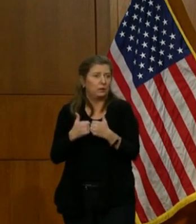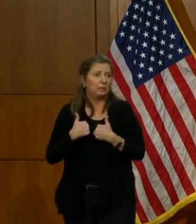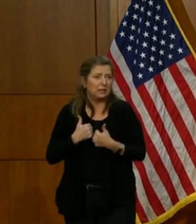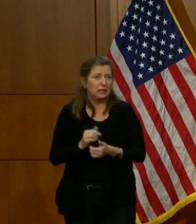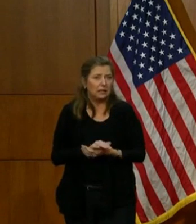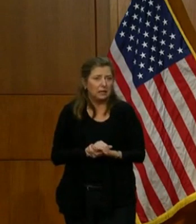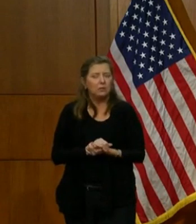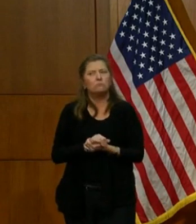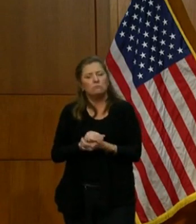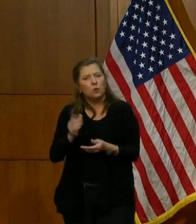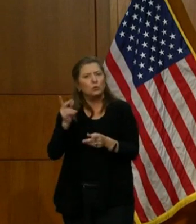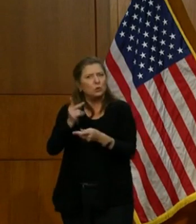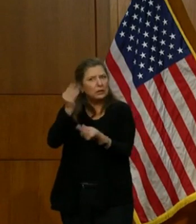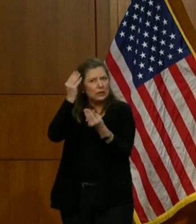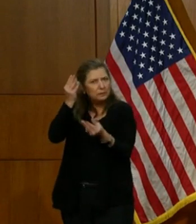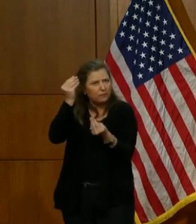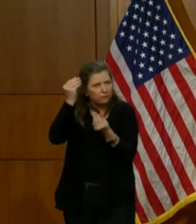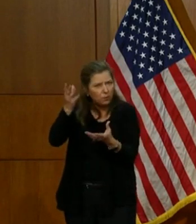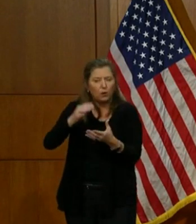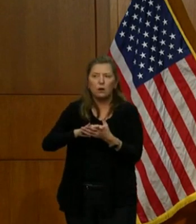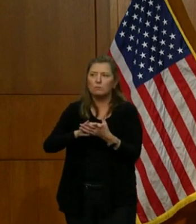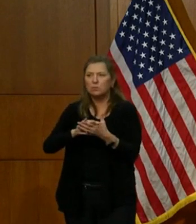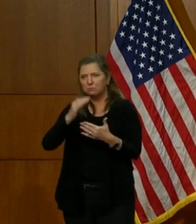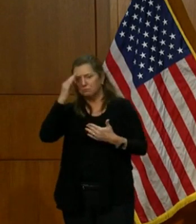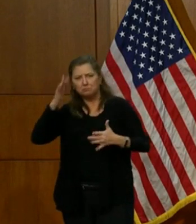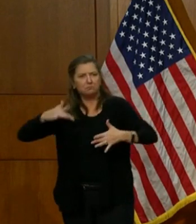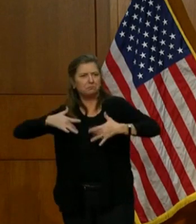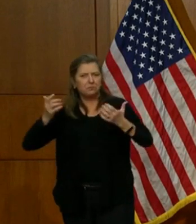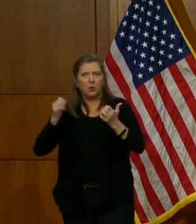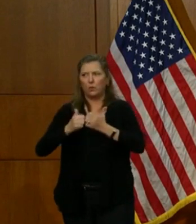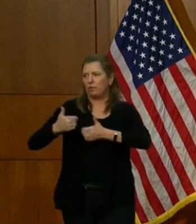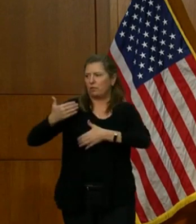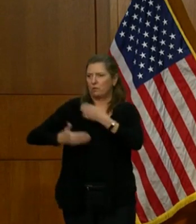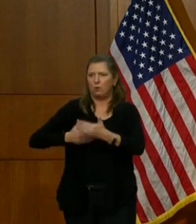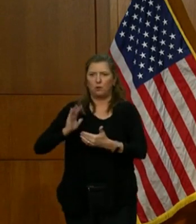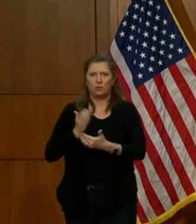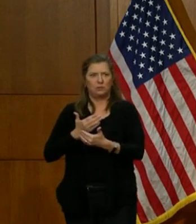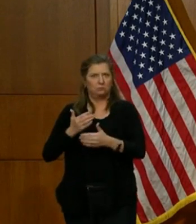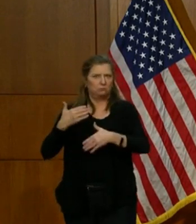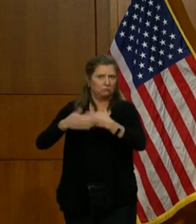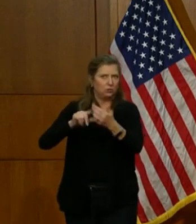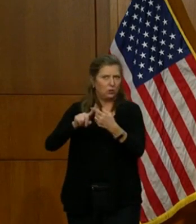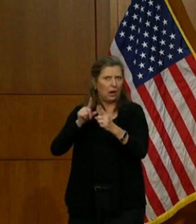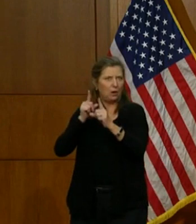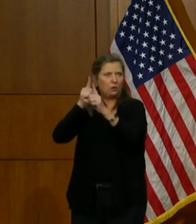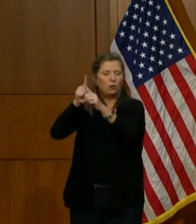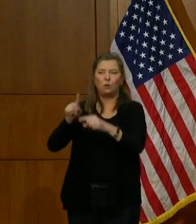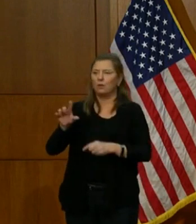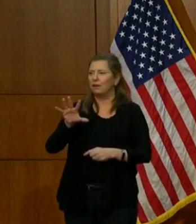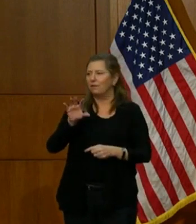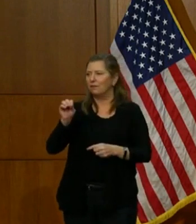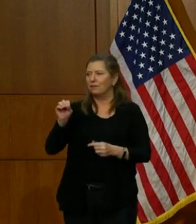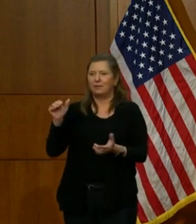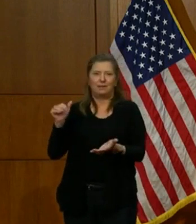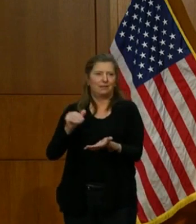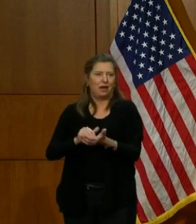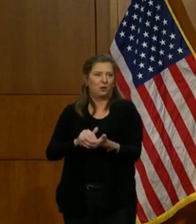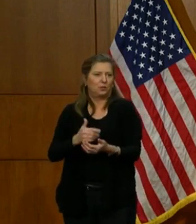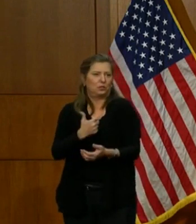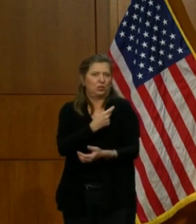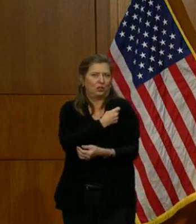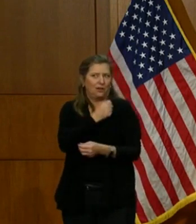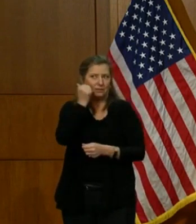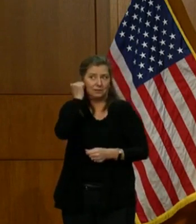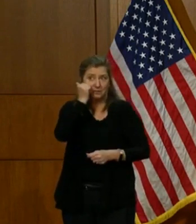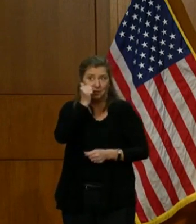to keep you informed and up to speed about the progress we're making toward our goal of 50,000 shots